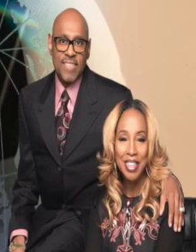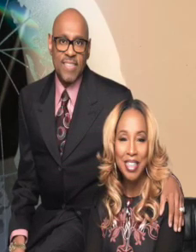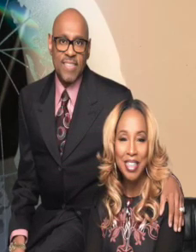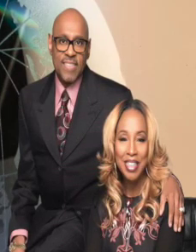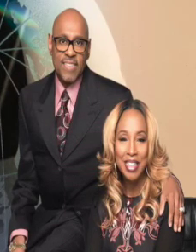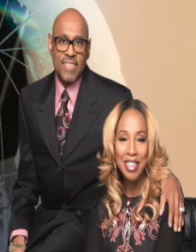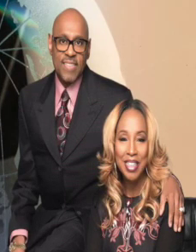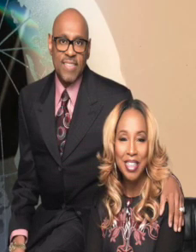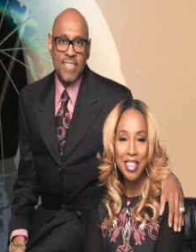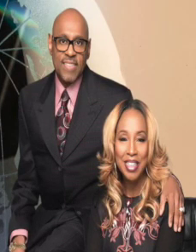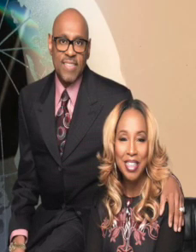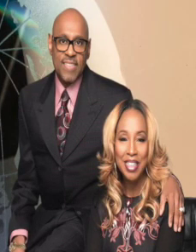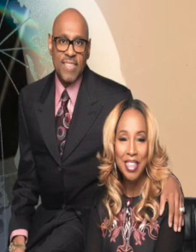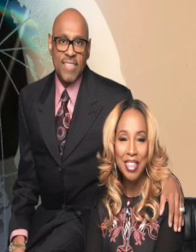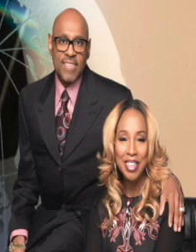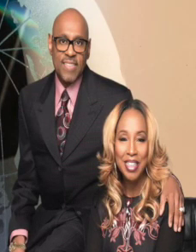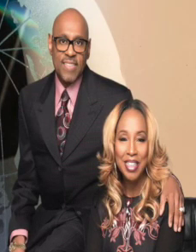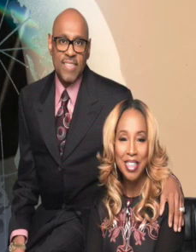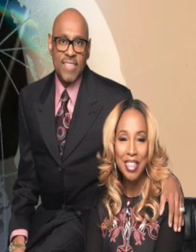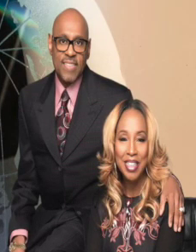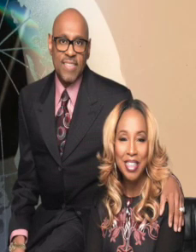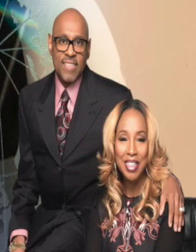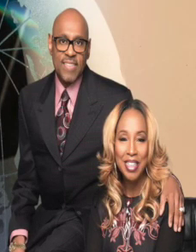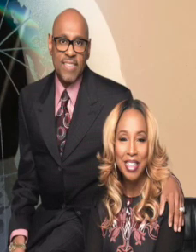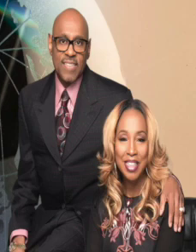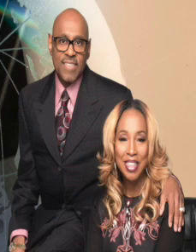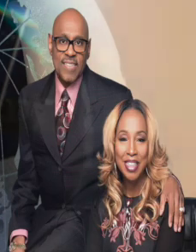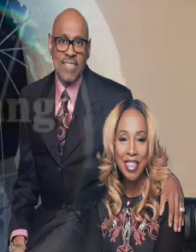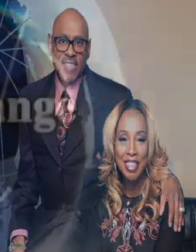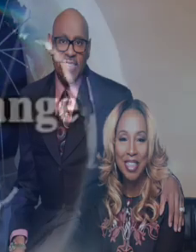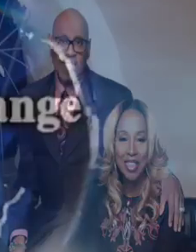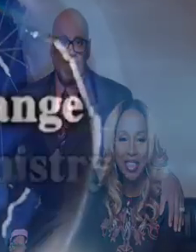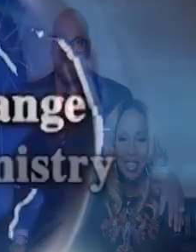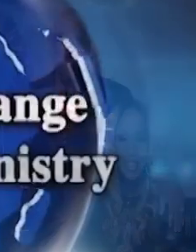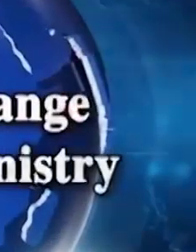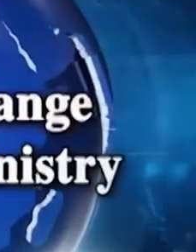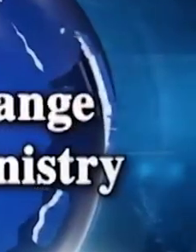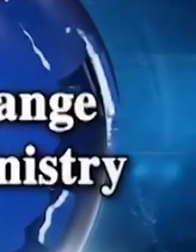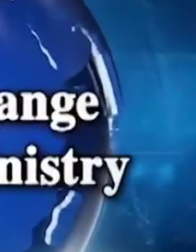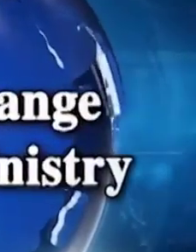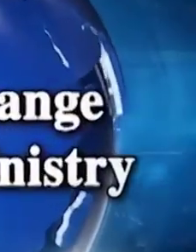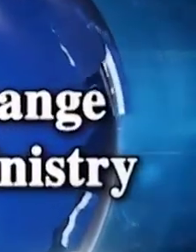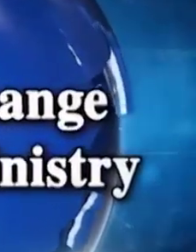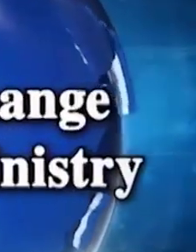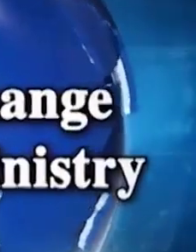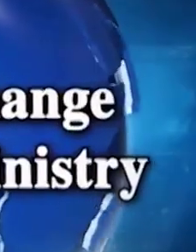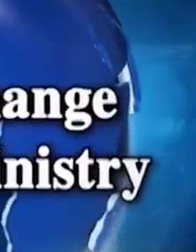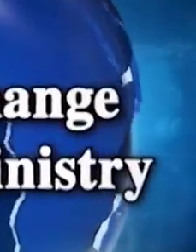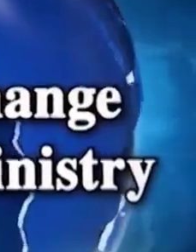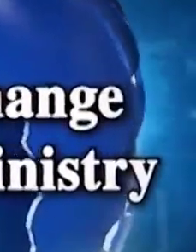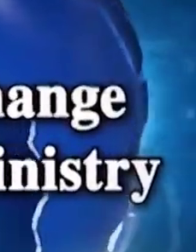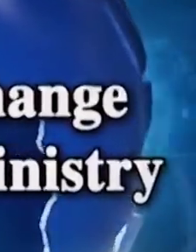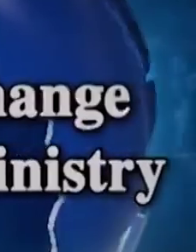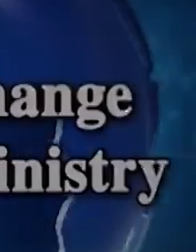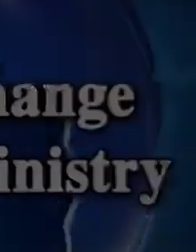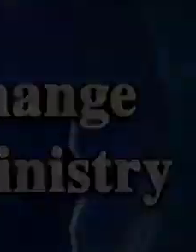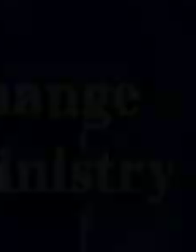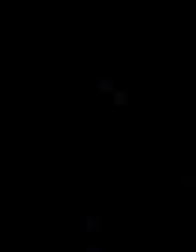changing. Oh, things are changing. Oh, things are changing. Thank